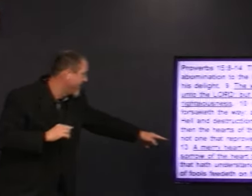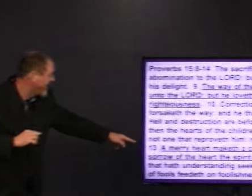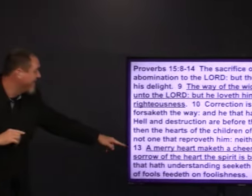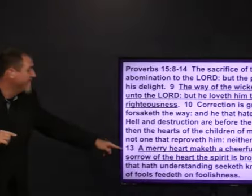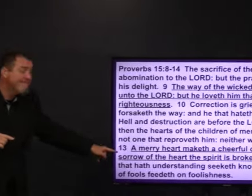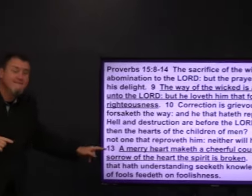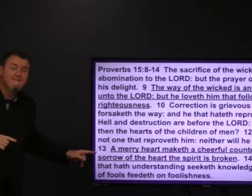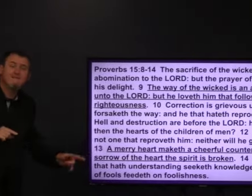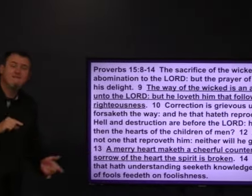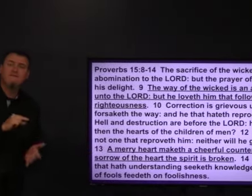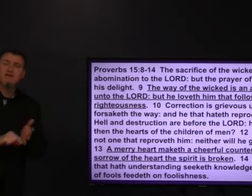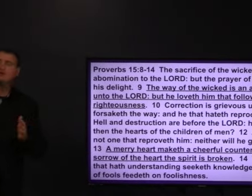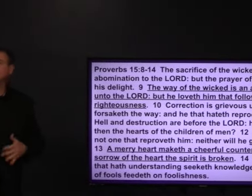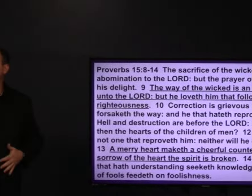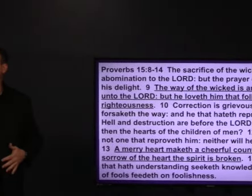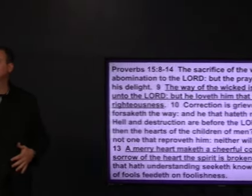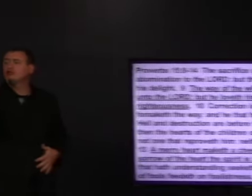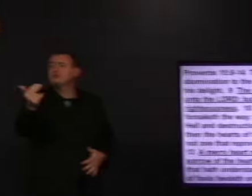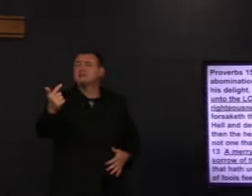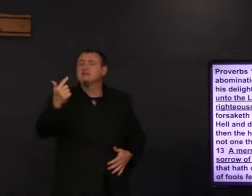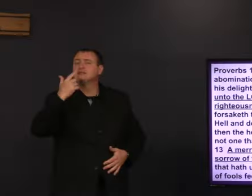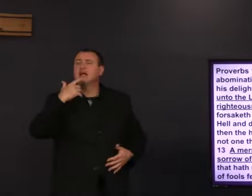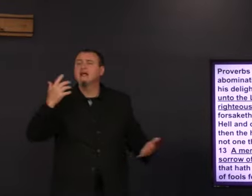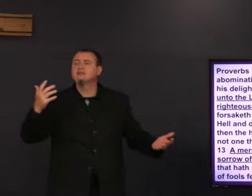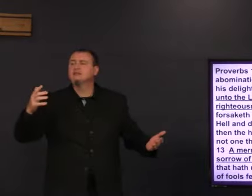and it's going to be picked verse 13